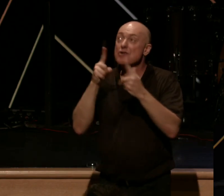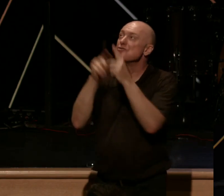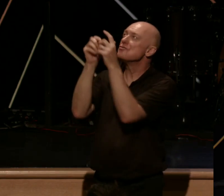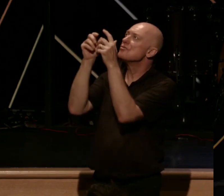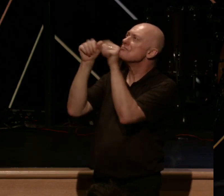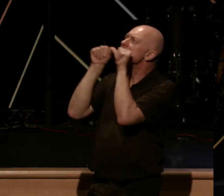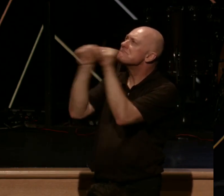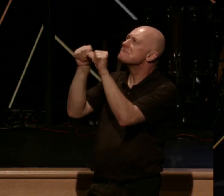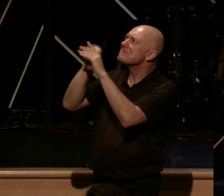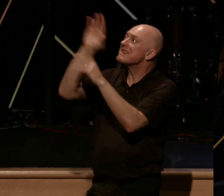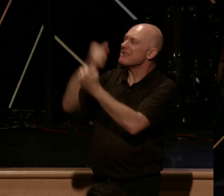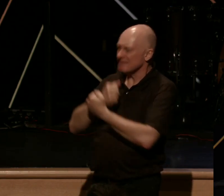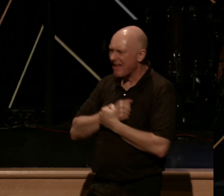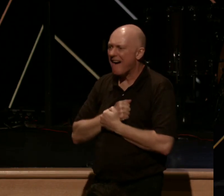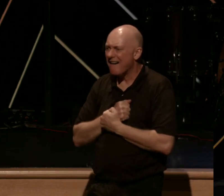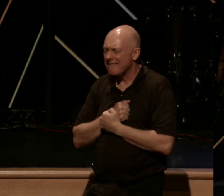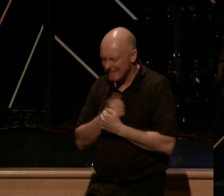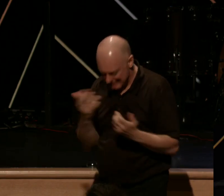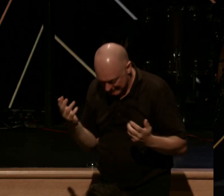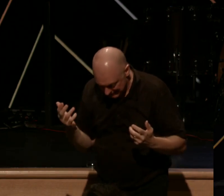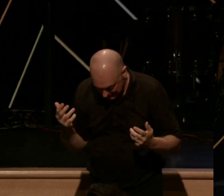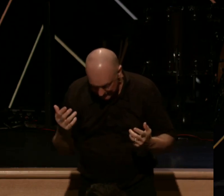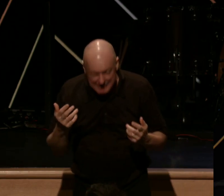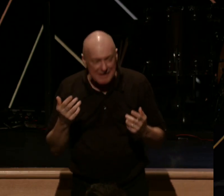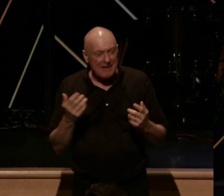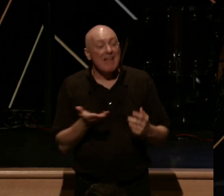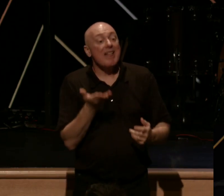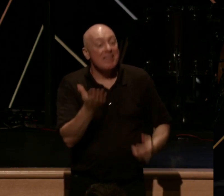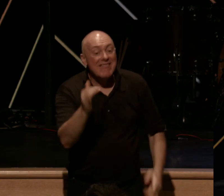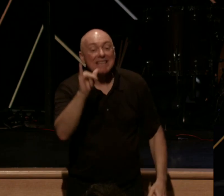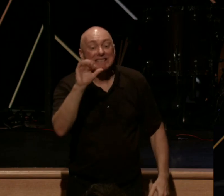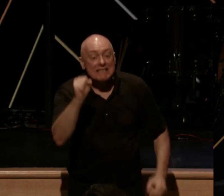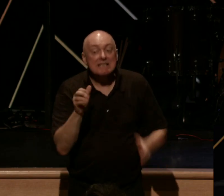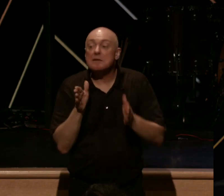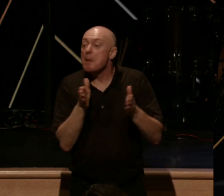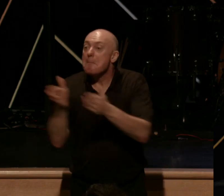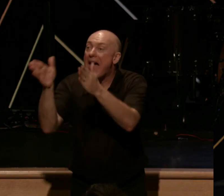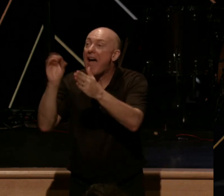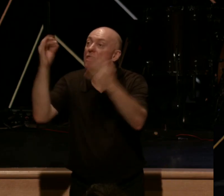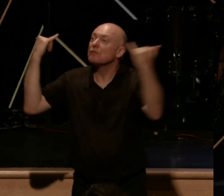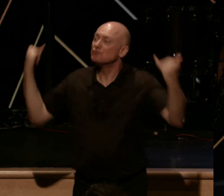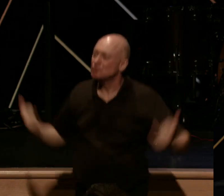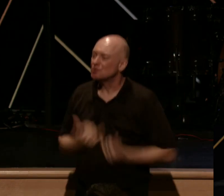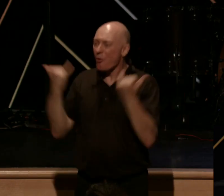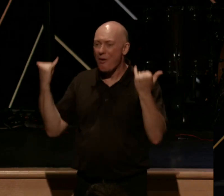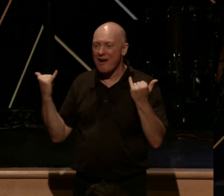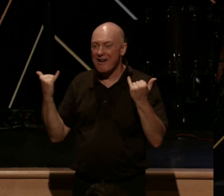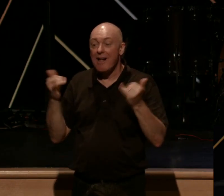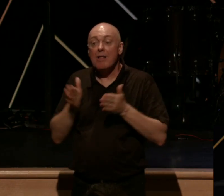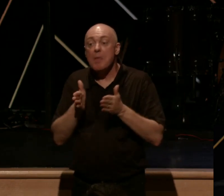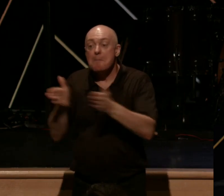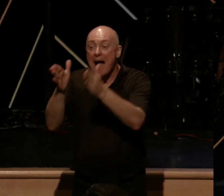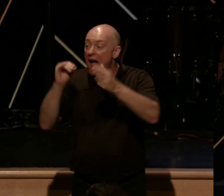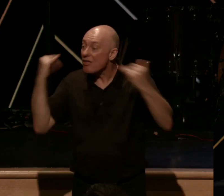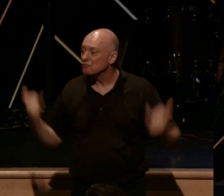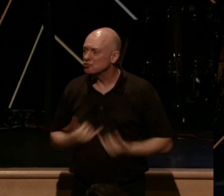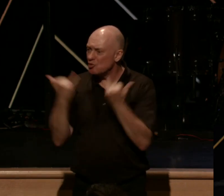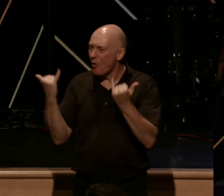his love. And this, loved ones, is the path of joy. The path of joy is the